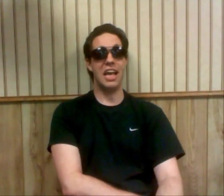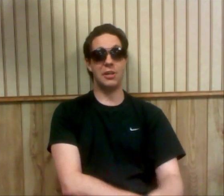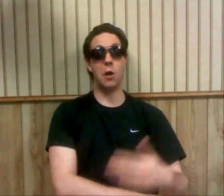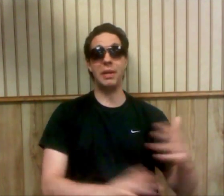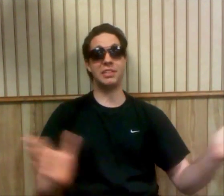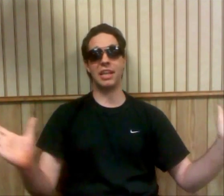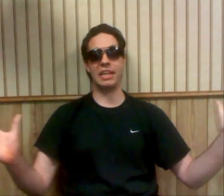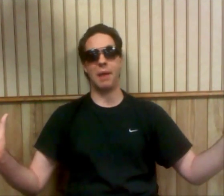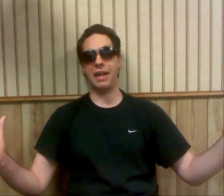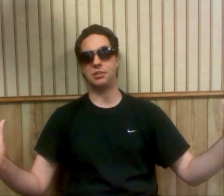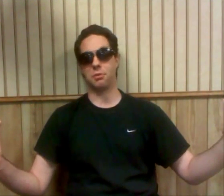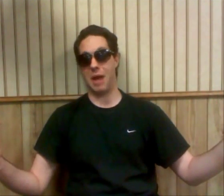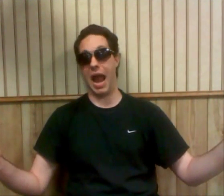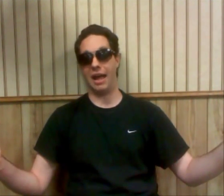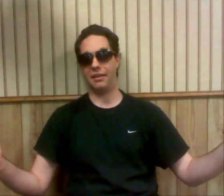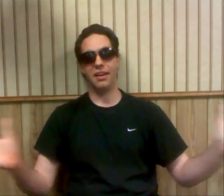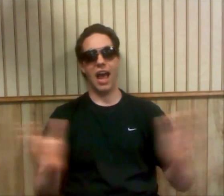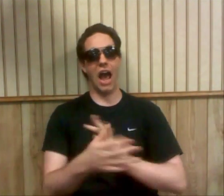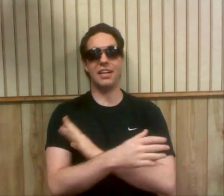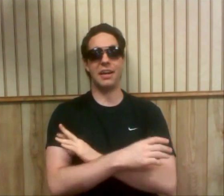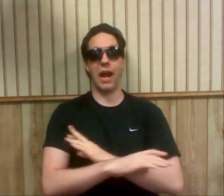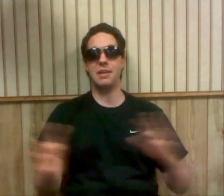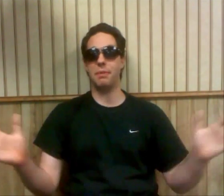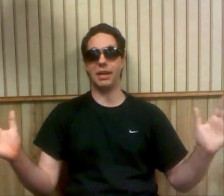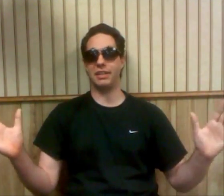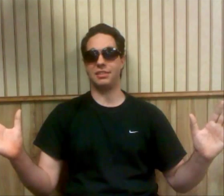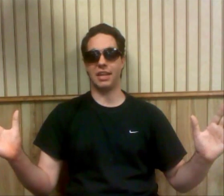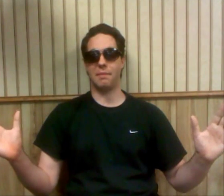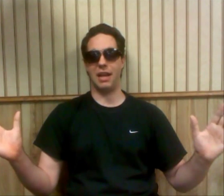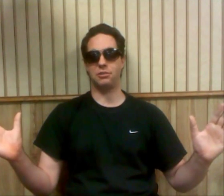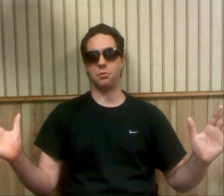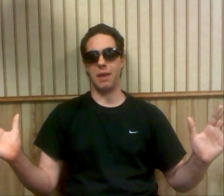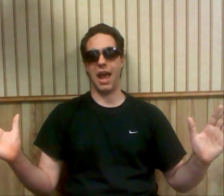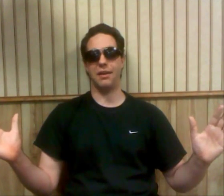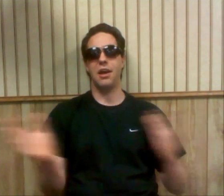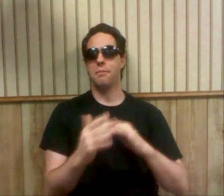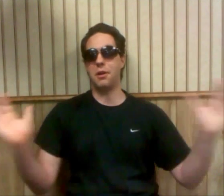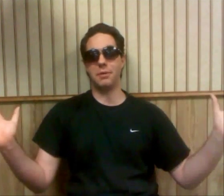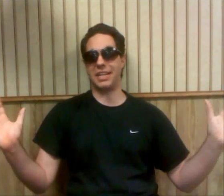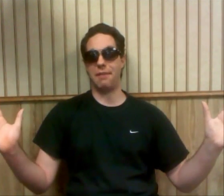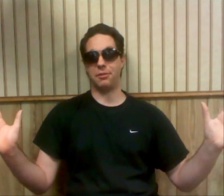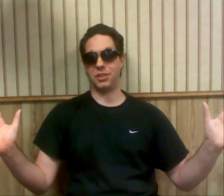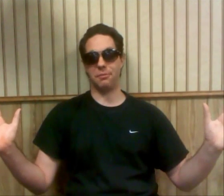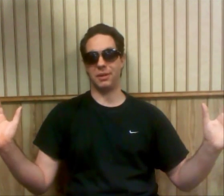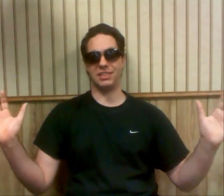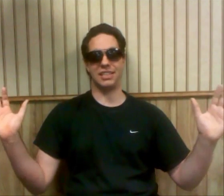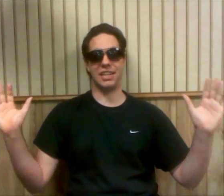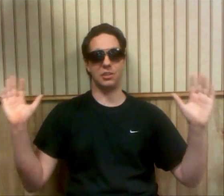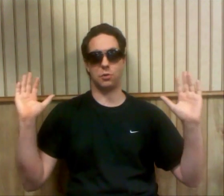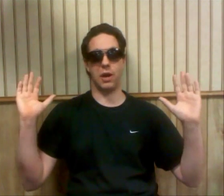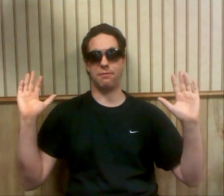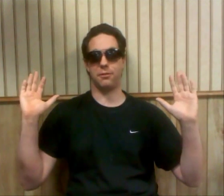nobody said their matches were bad. I didn't hear anybody say their matches were bad. But nobody gave a shit because they did it straight for